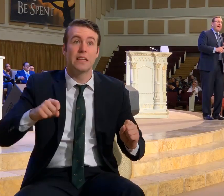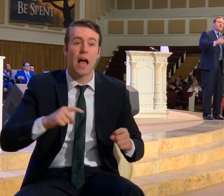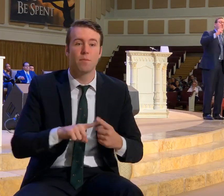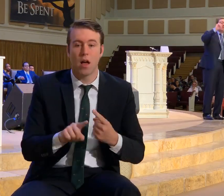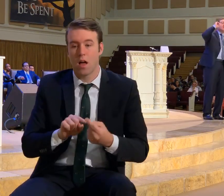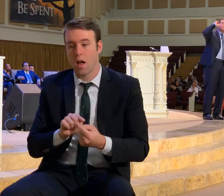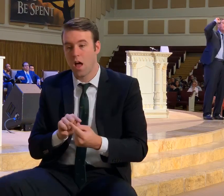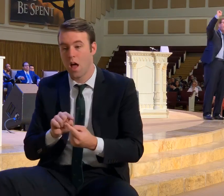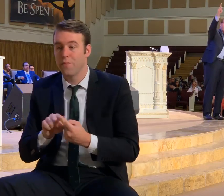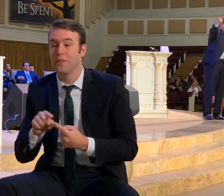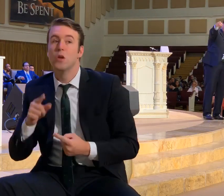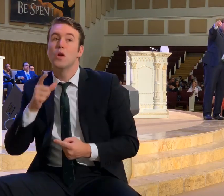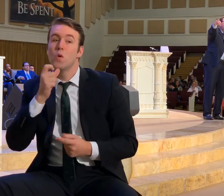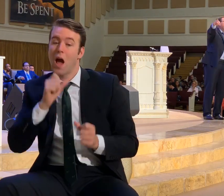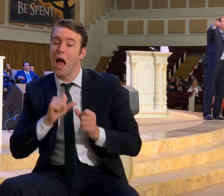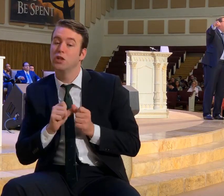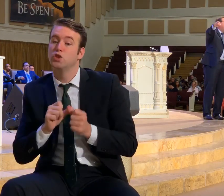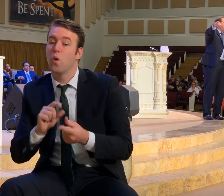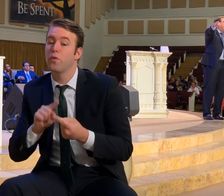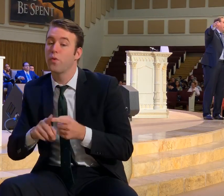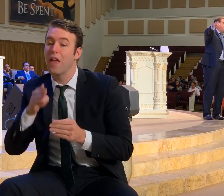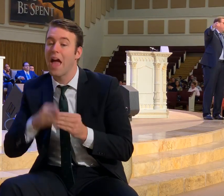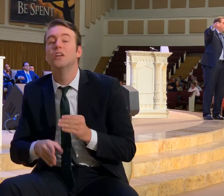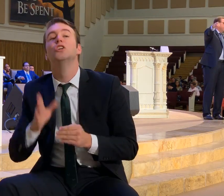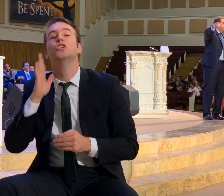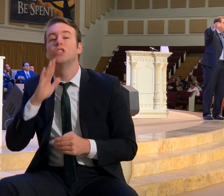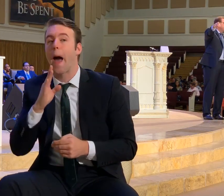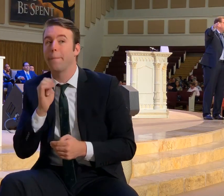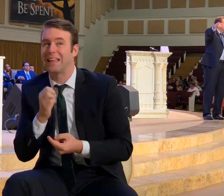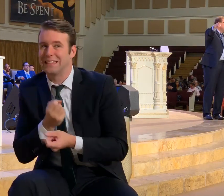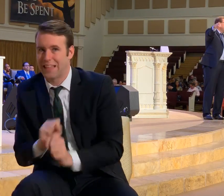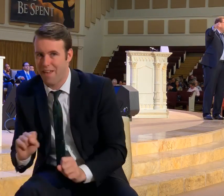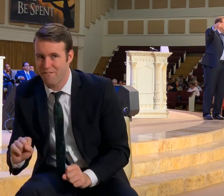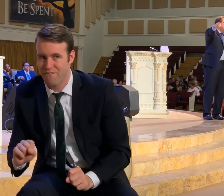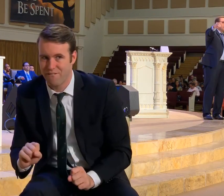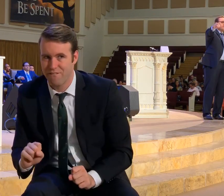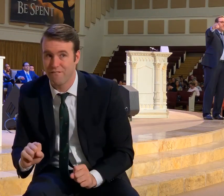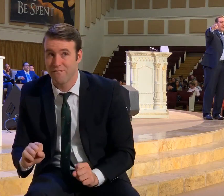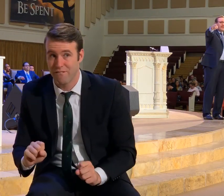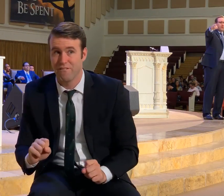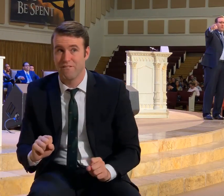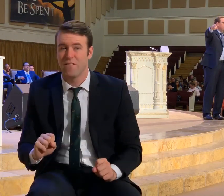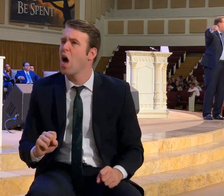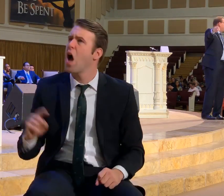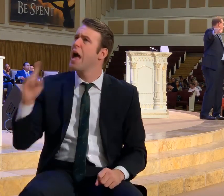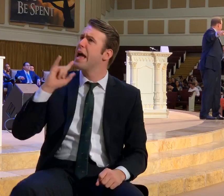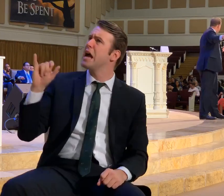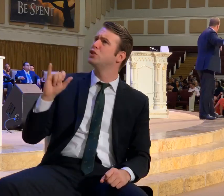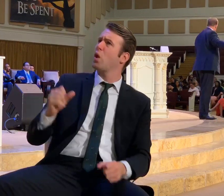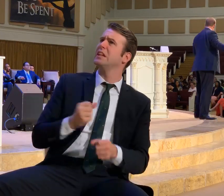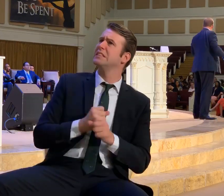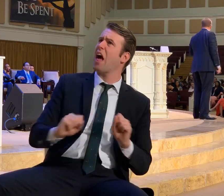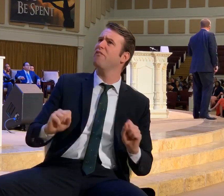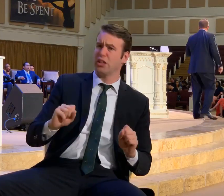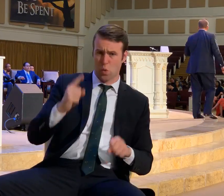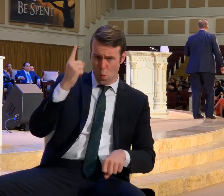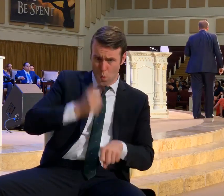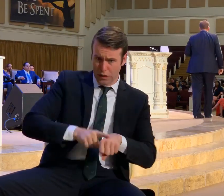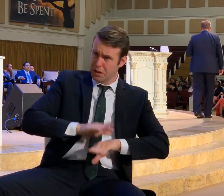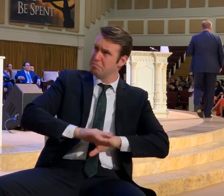says he that endureth to the end shall be saved. So much for that eternal salvation life.